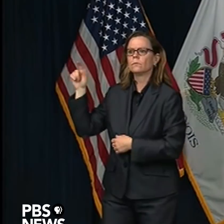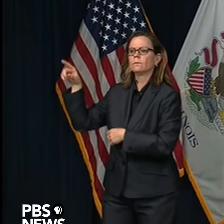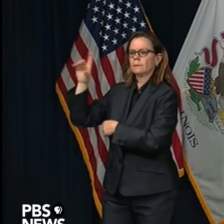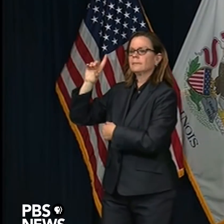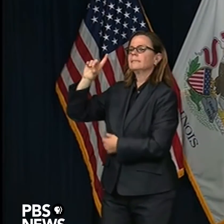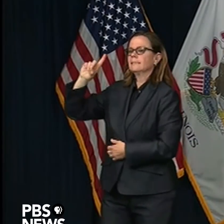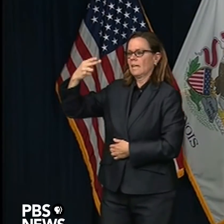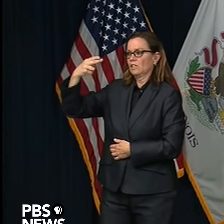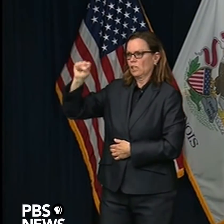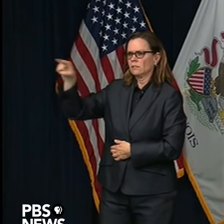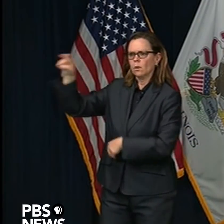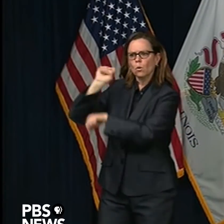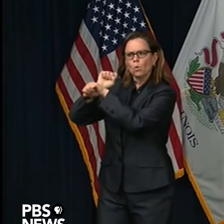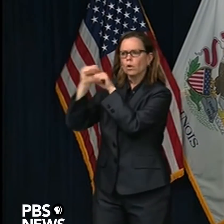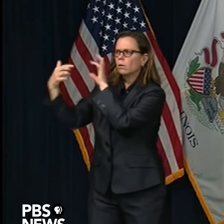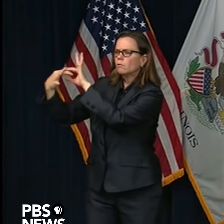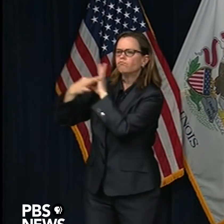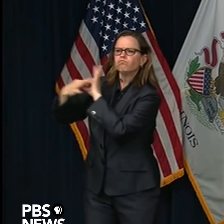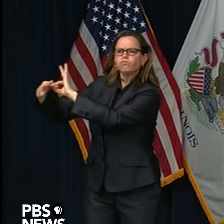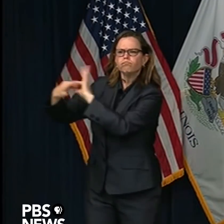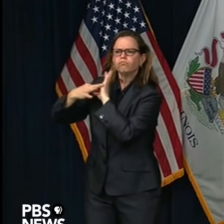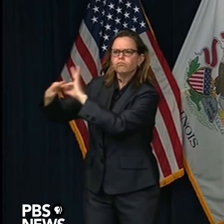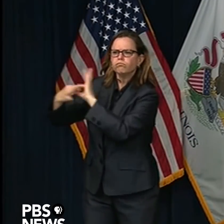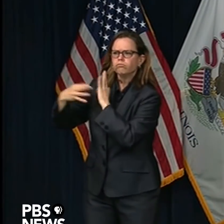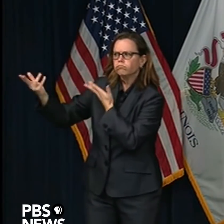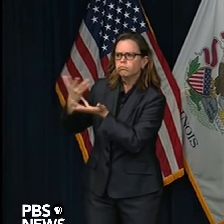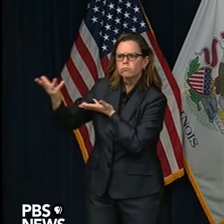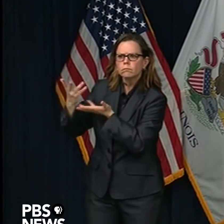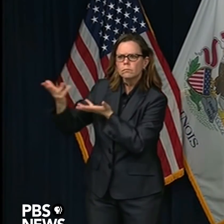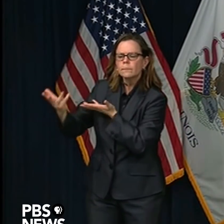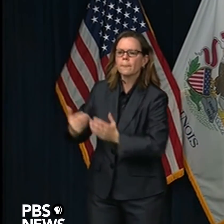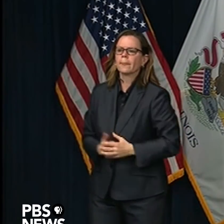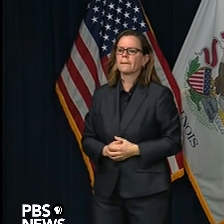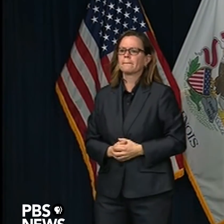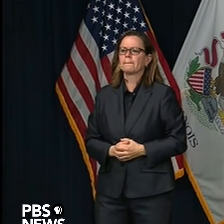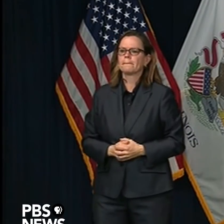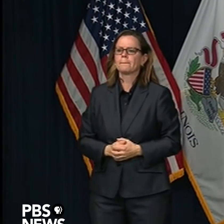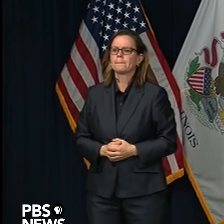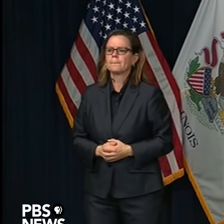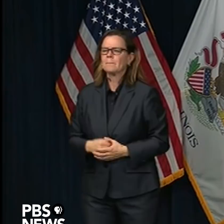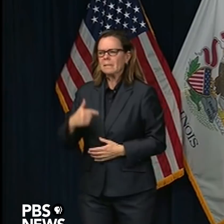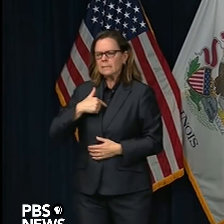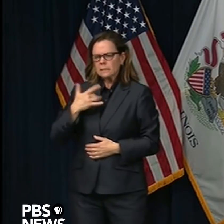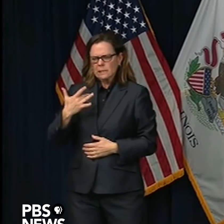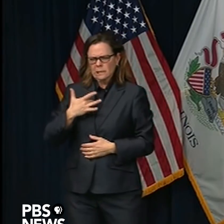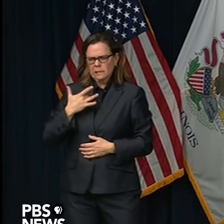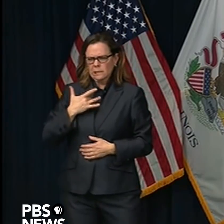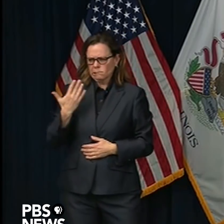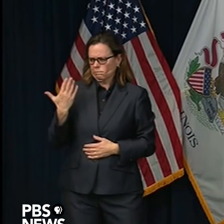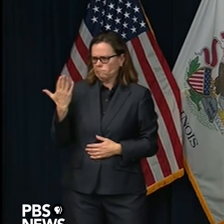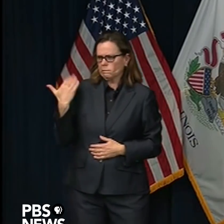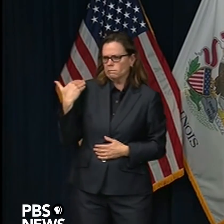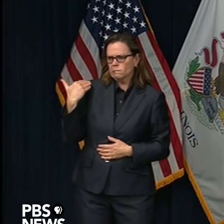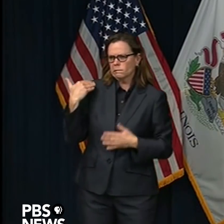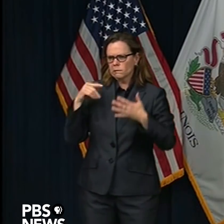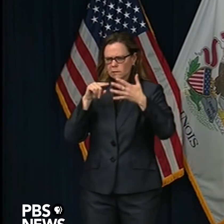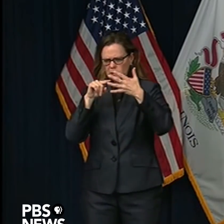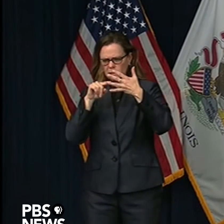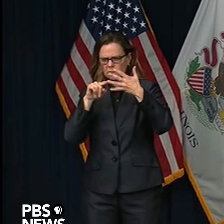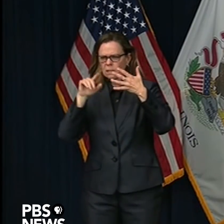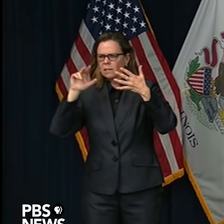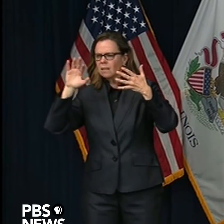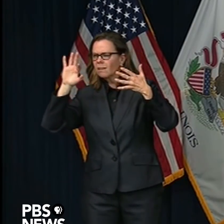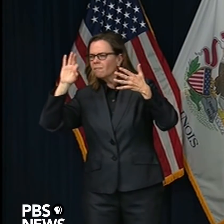again, time is becoming relative now, but I believe at the end of February, beginning of March, they were very proactive.